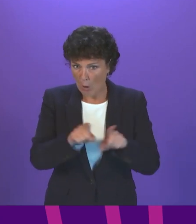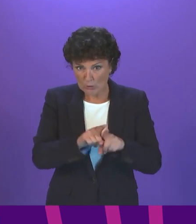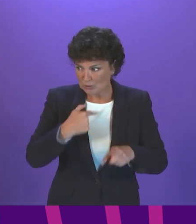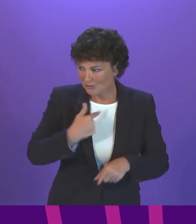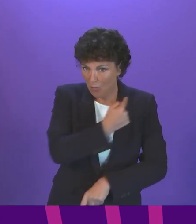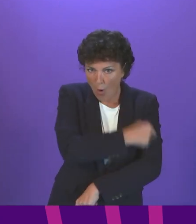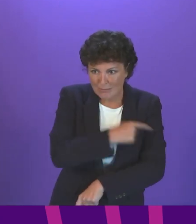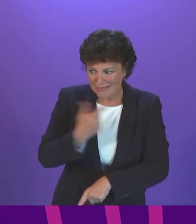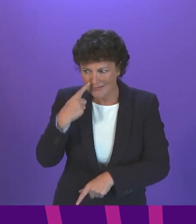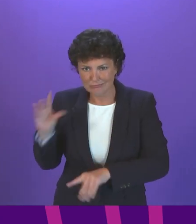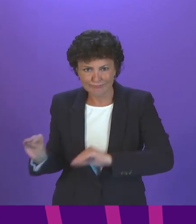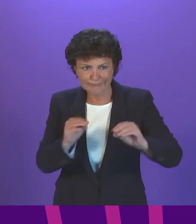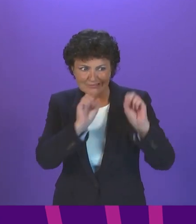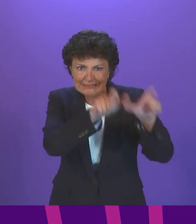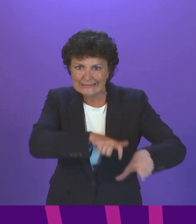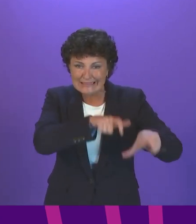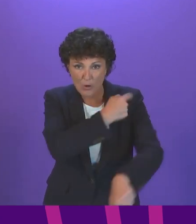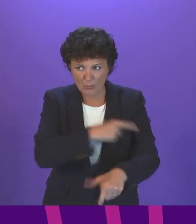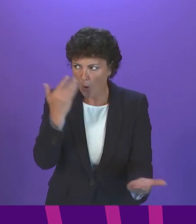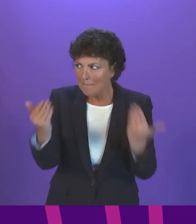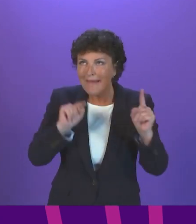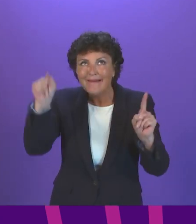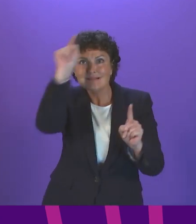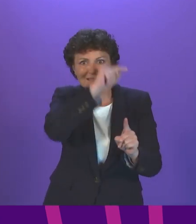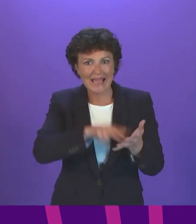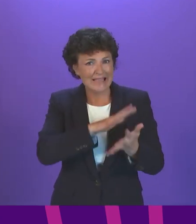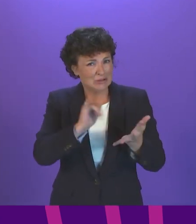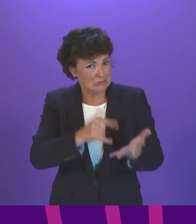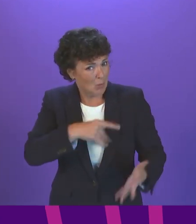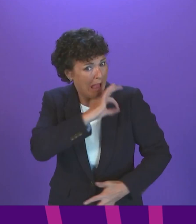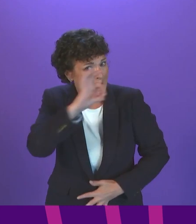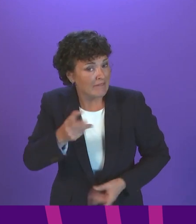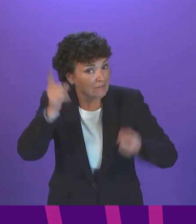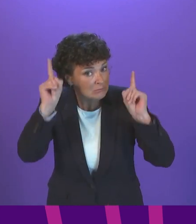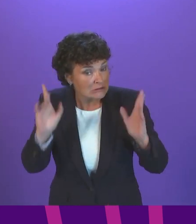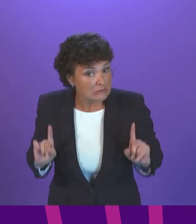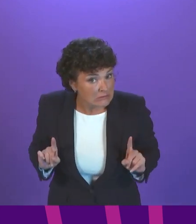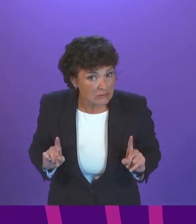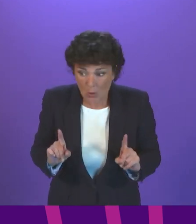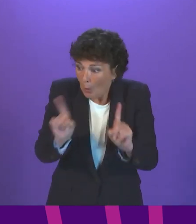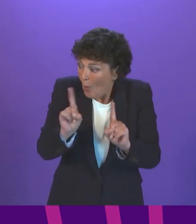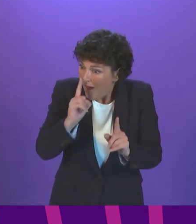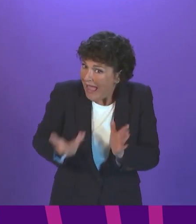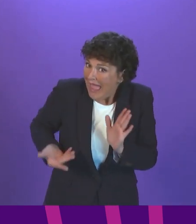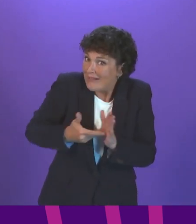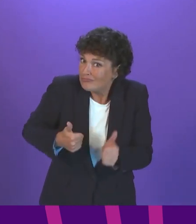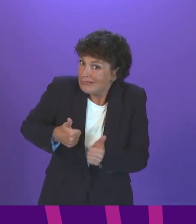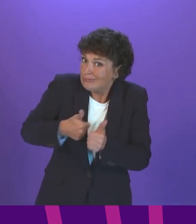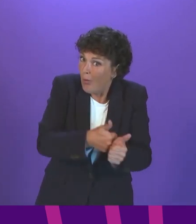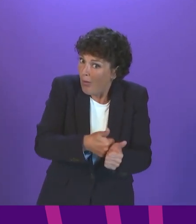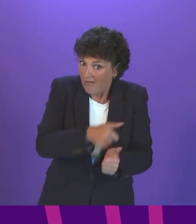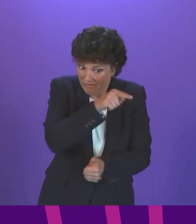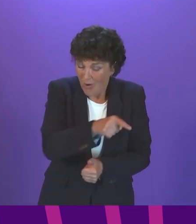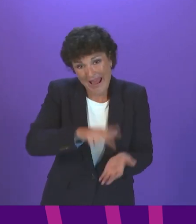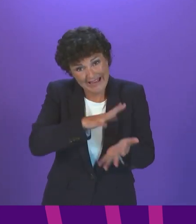and hospital admissions in Laniardshire than other Scottish NHS areas. Can I ask the First Minister about what additional support the Scottish Government can